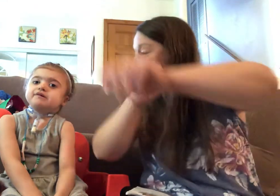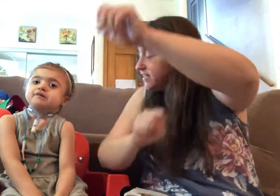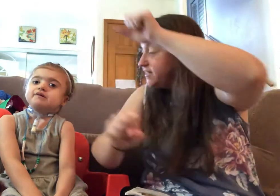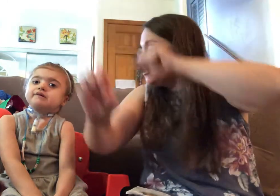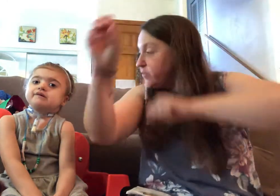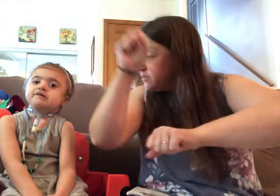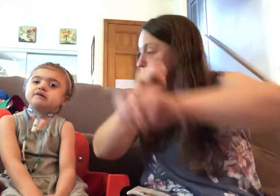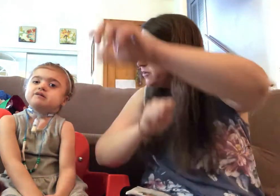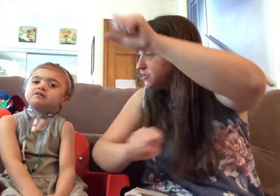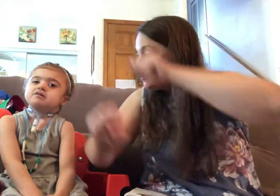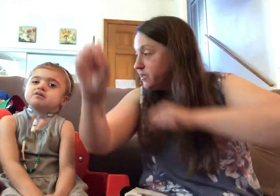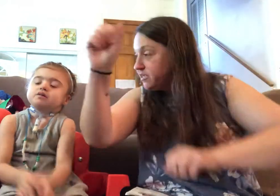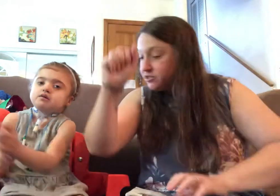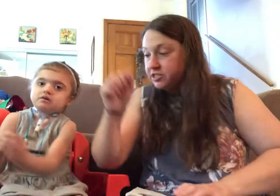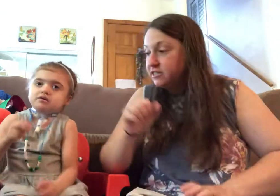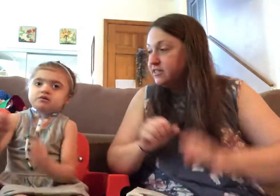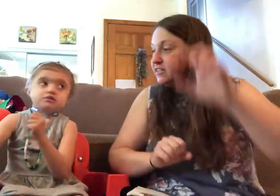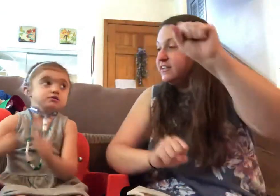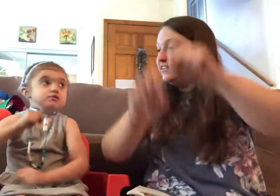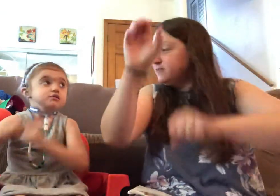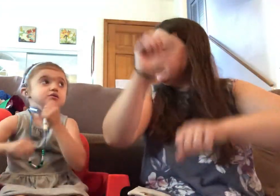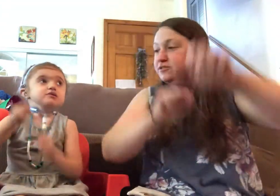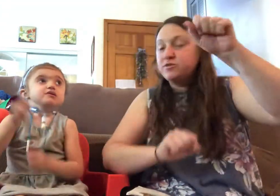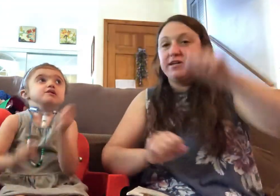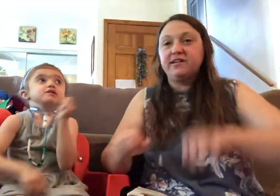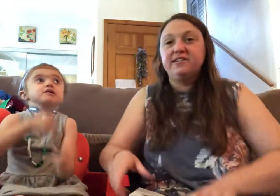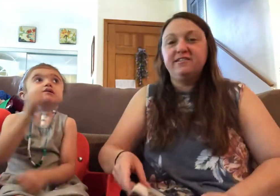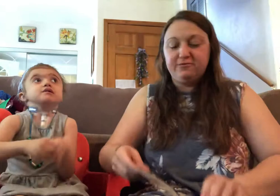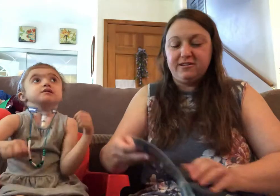He's swinging from branch to branch. Yep. Good swinging. Okay.